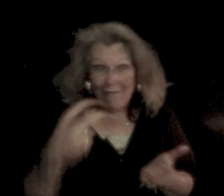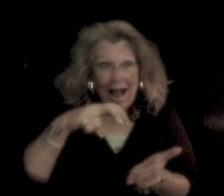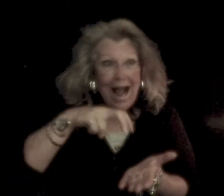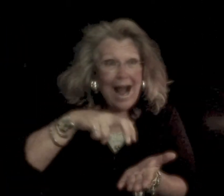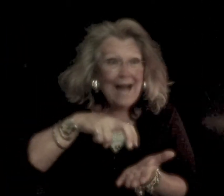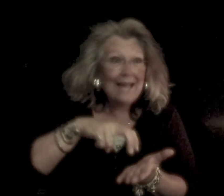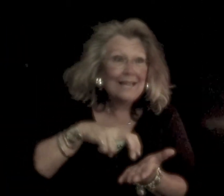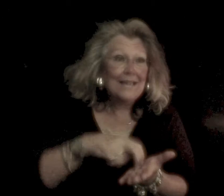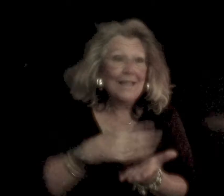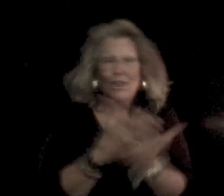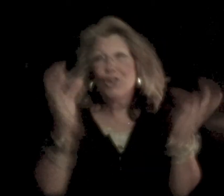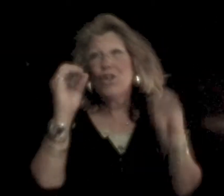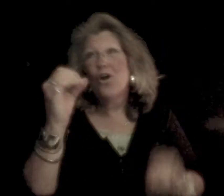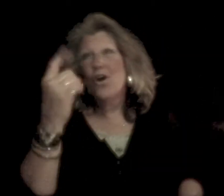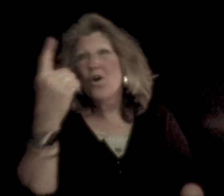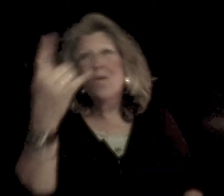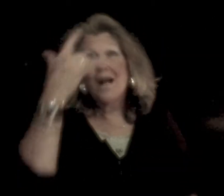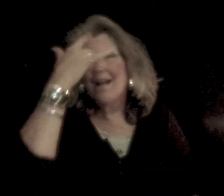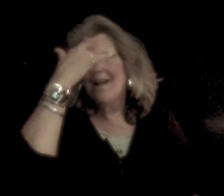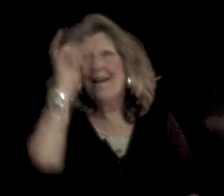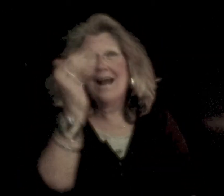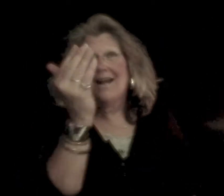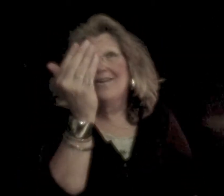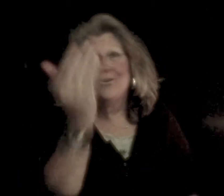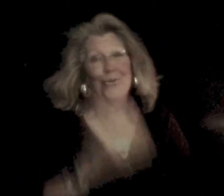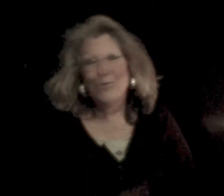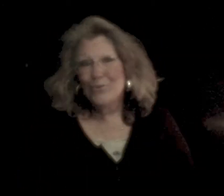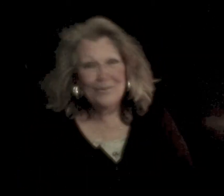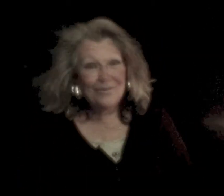wrought There's no one like you